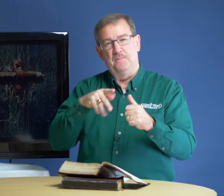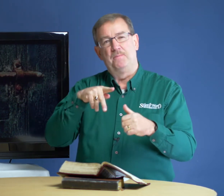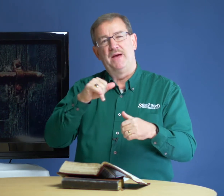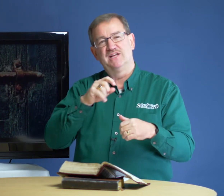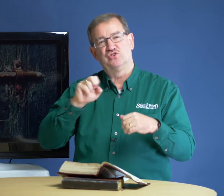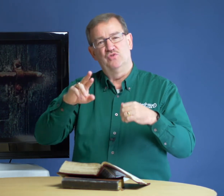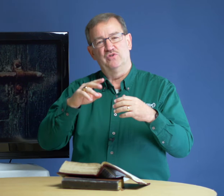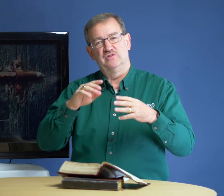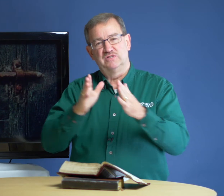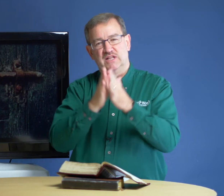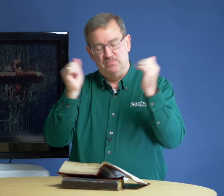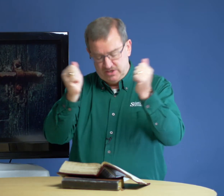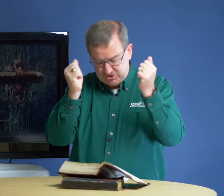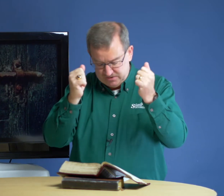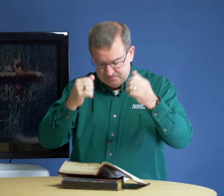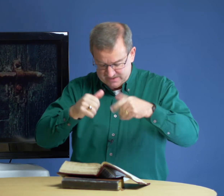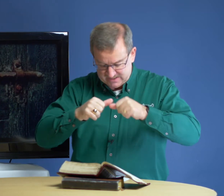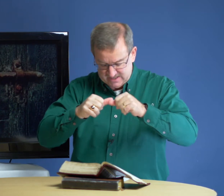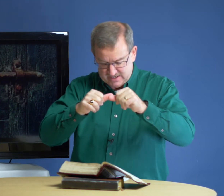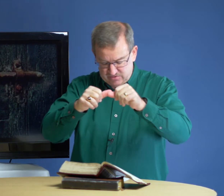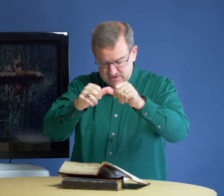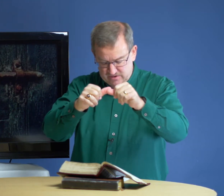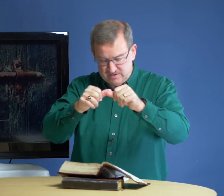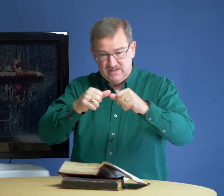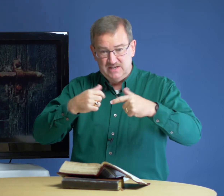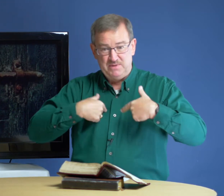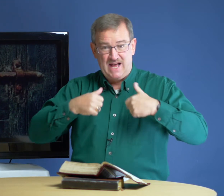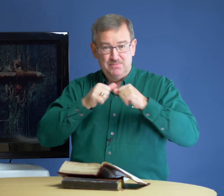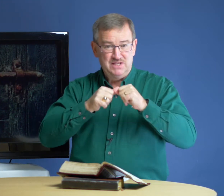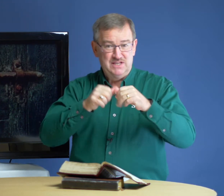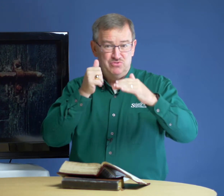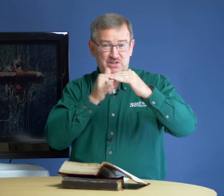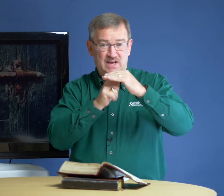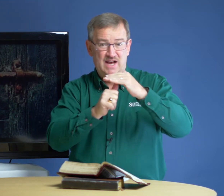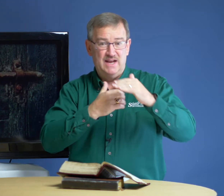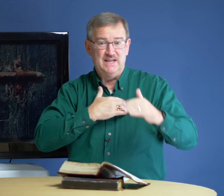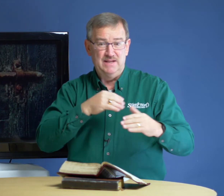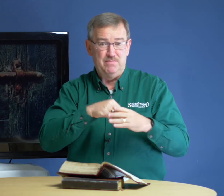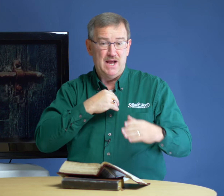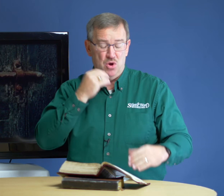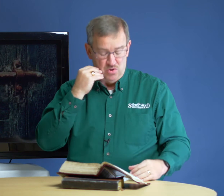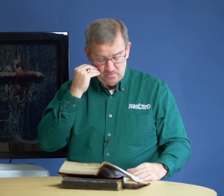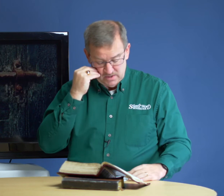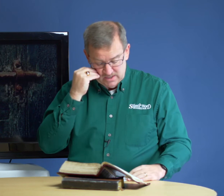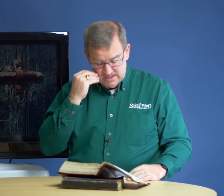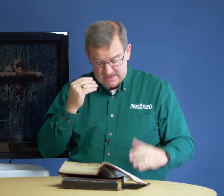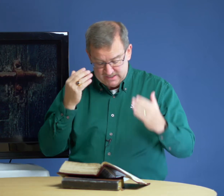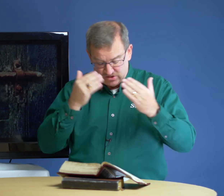Passover celebration is continuing on, but I'm continuing to hide in my home. And it's